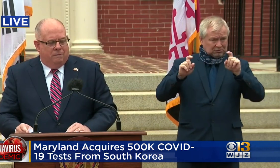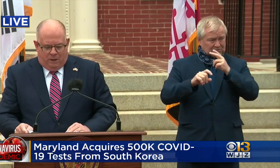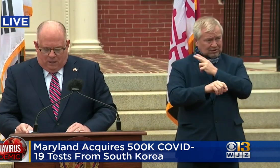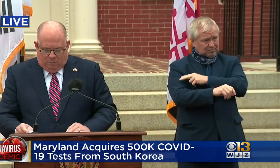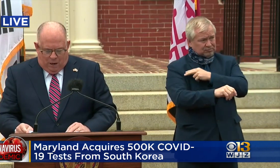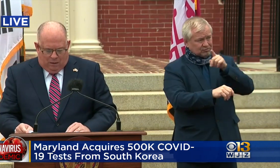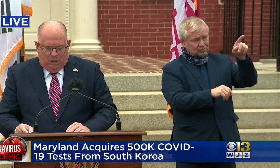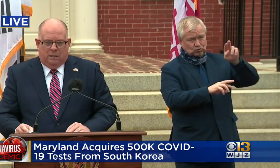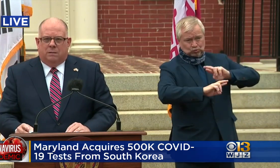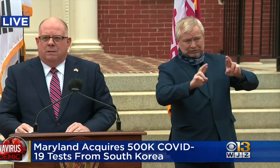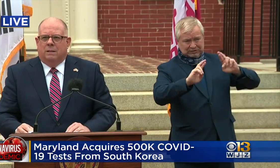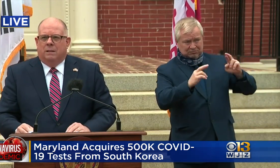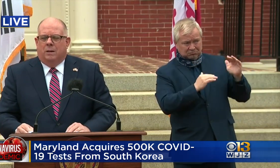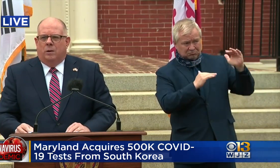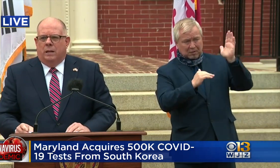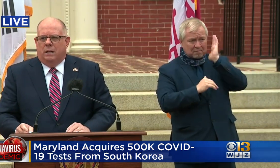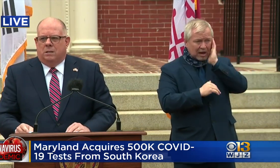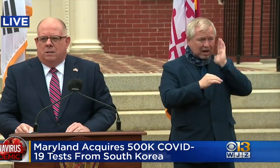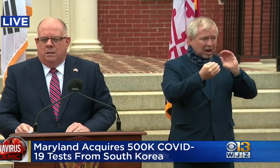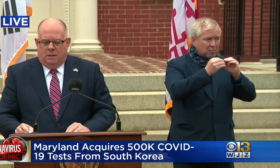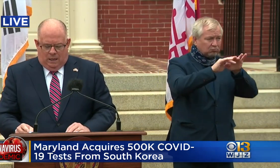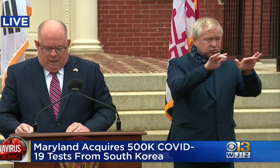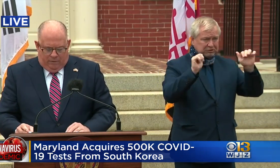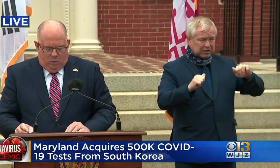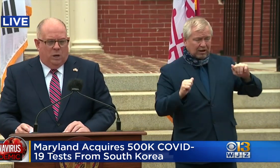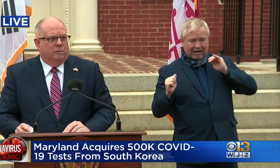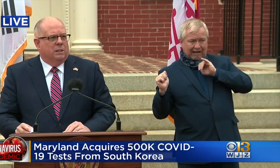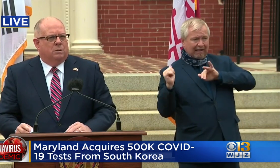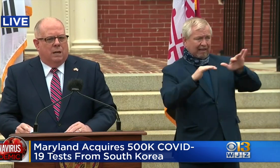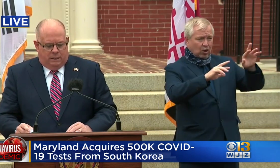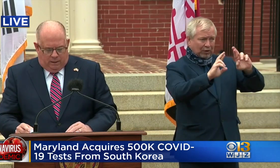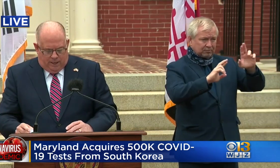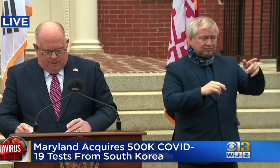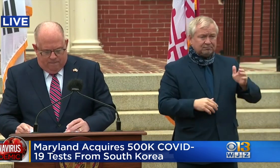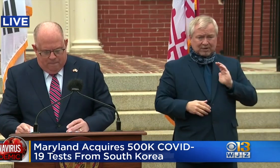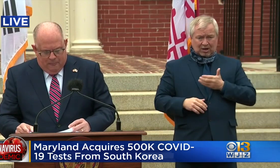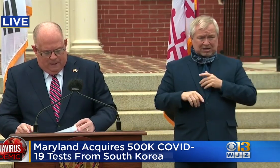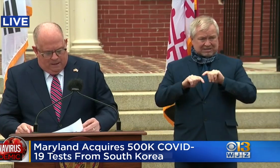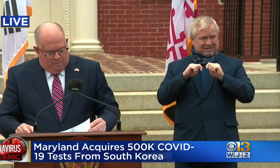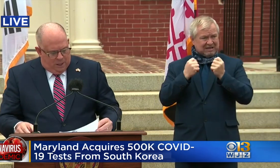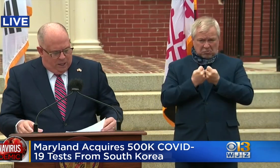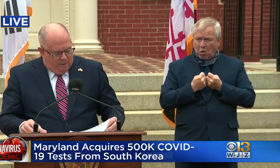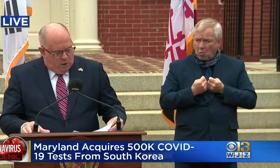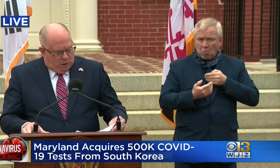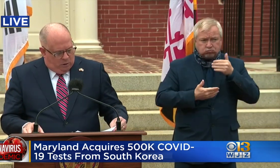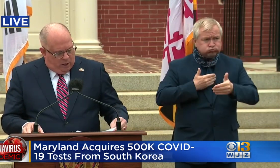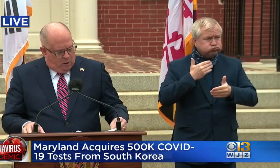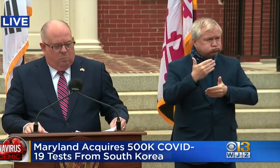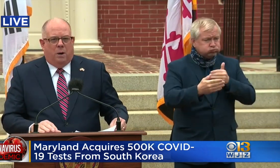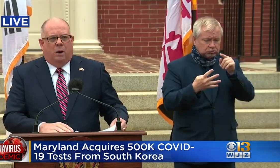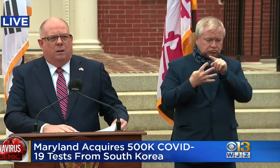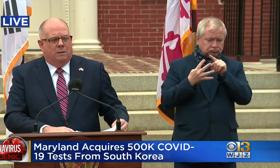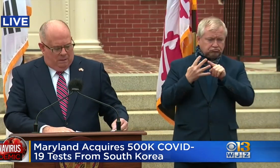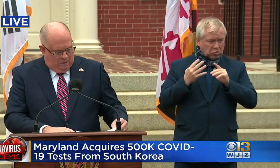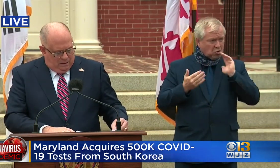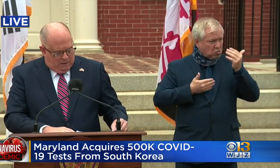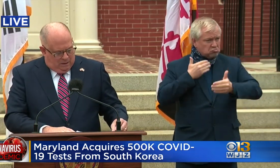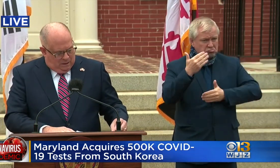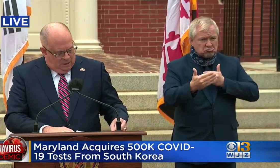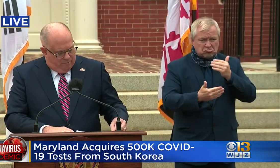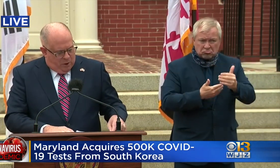significant progress on each and every one of these criteria. But the most critical part